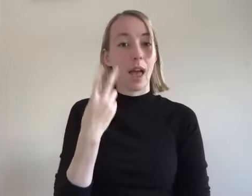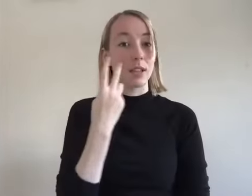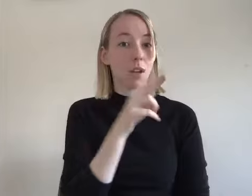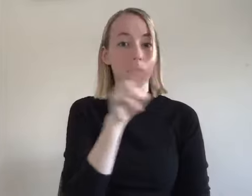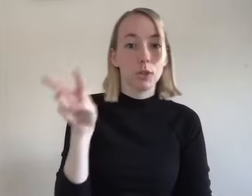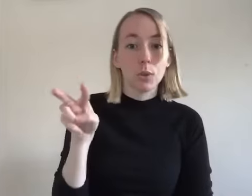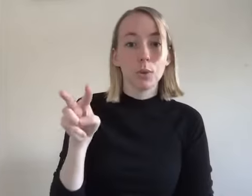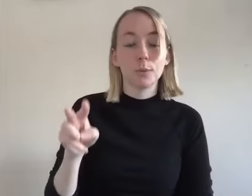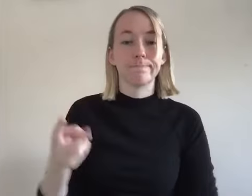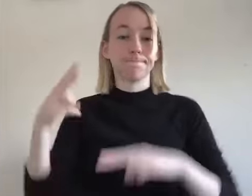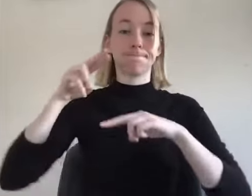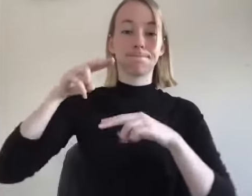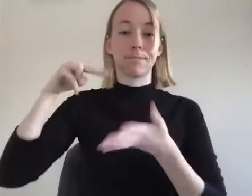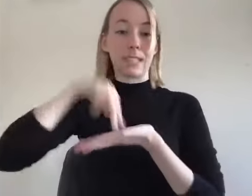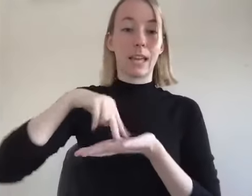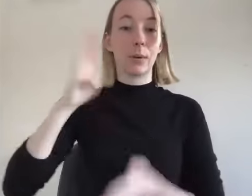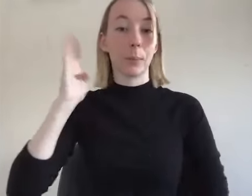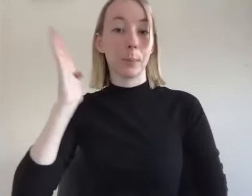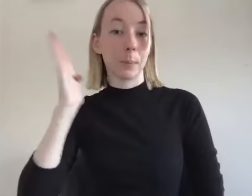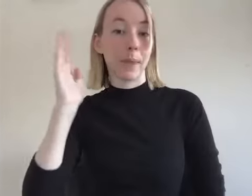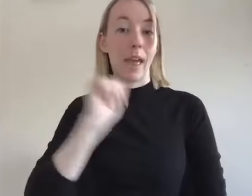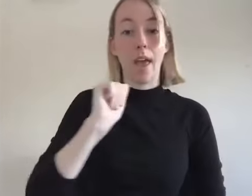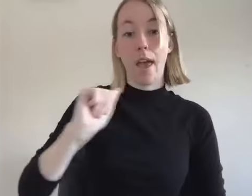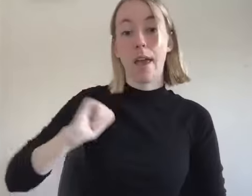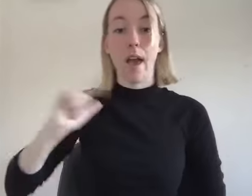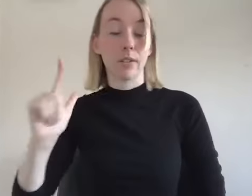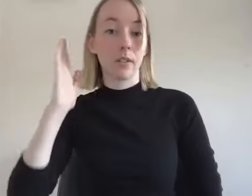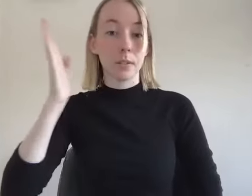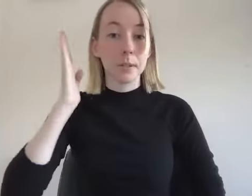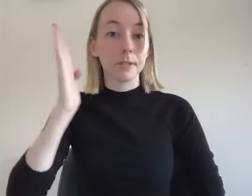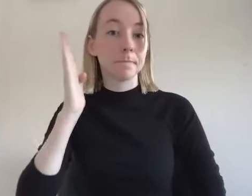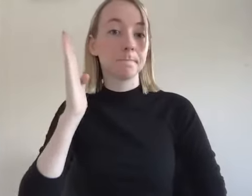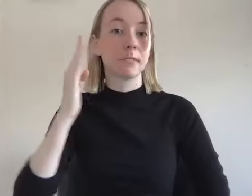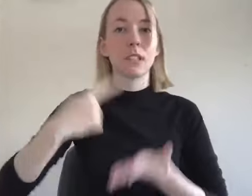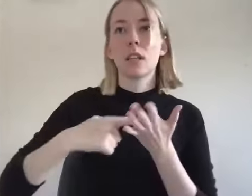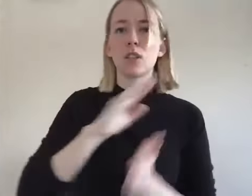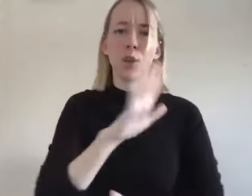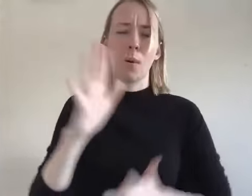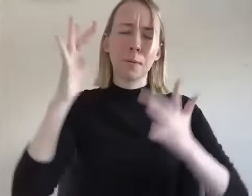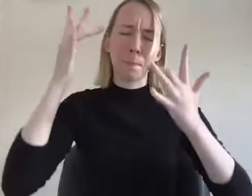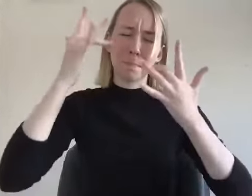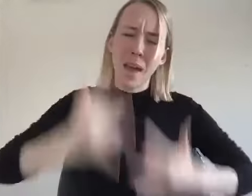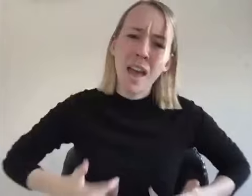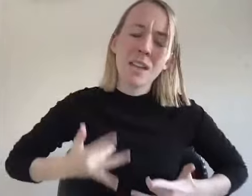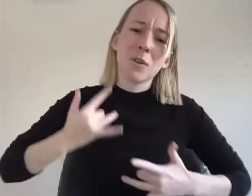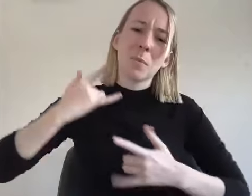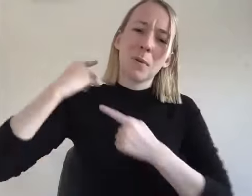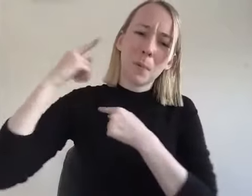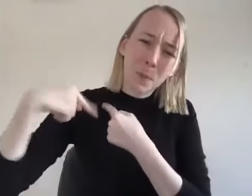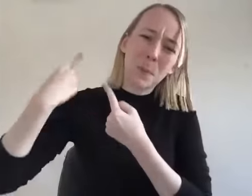i just saw you guys like at the podium like you're you aa and al-anon speakers like talking about how you were miserable for years